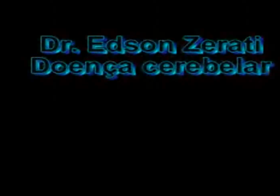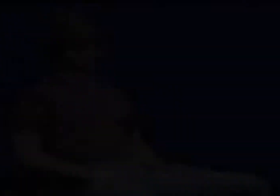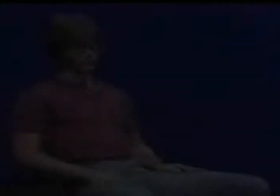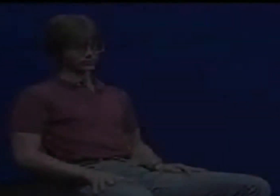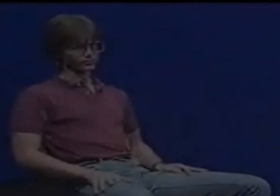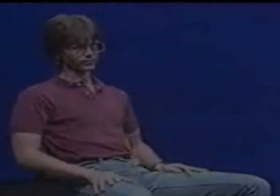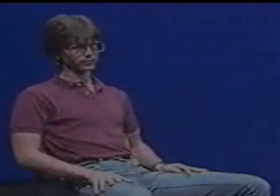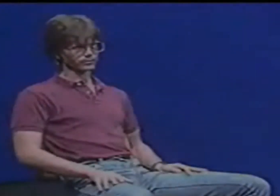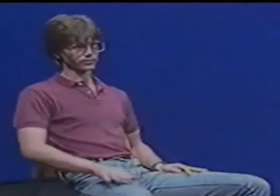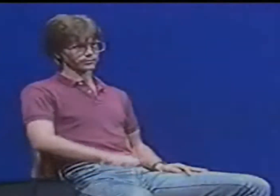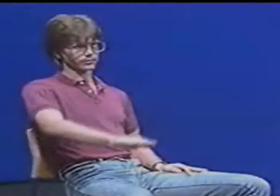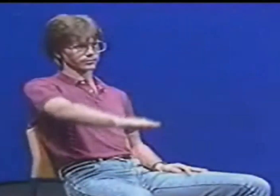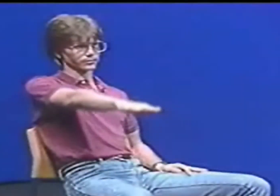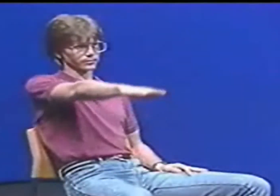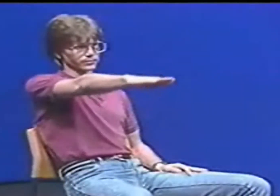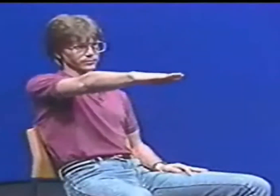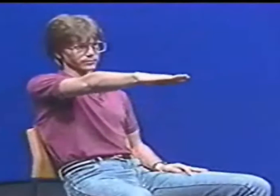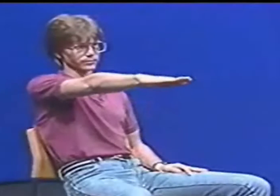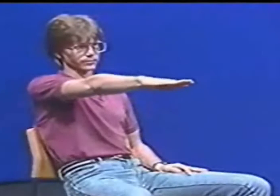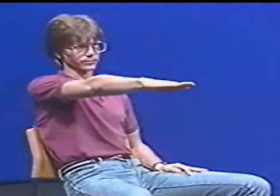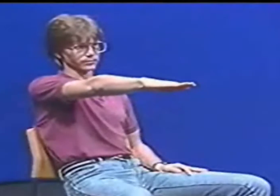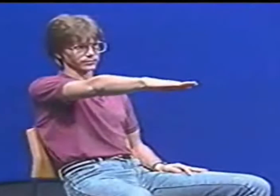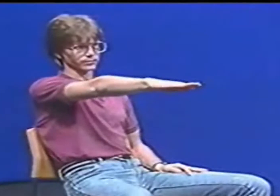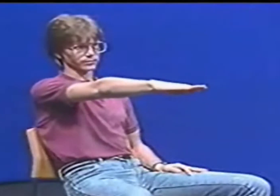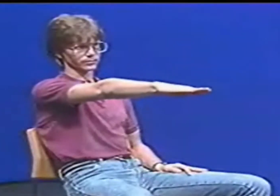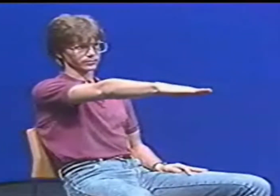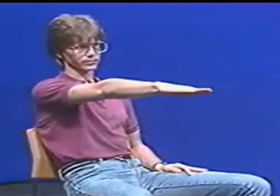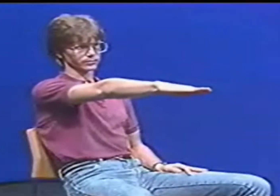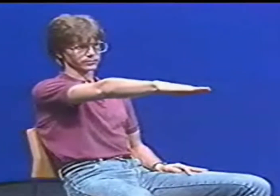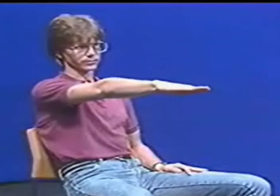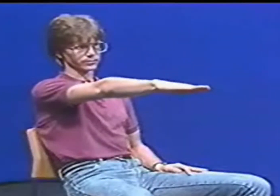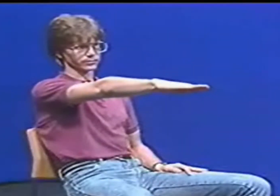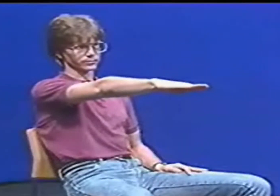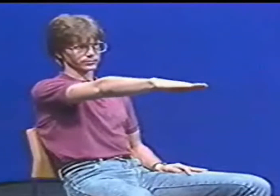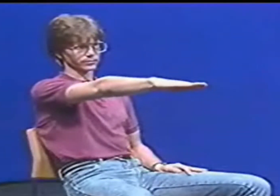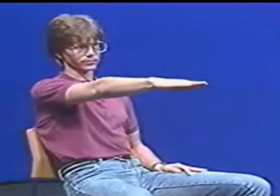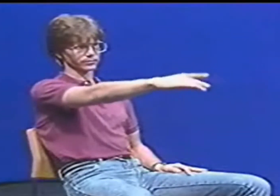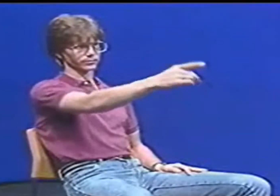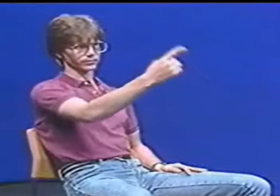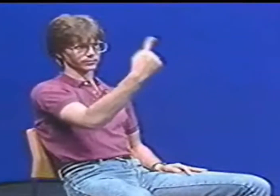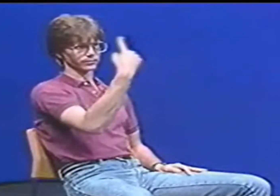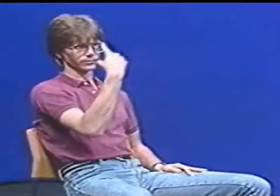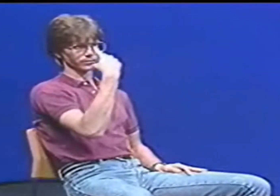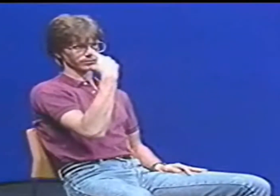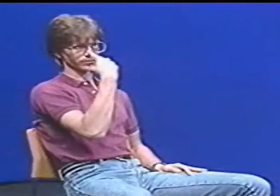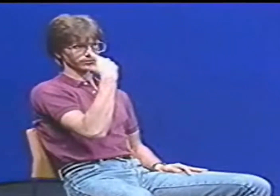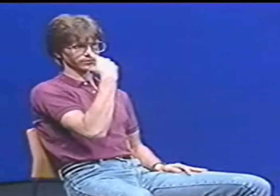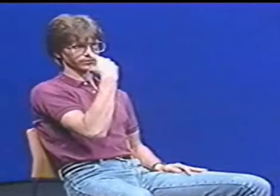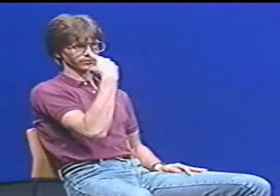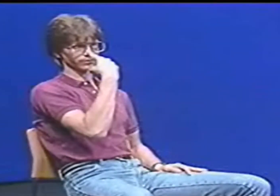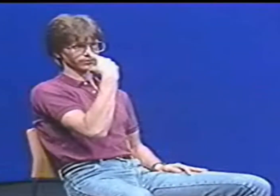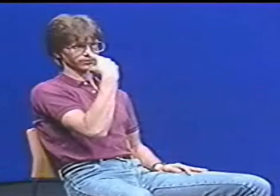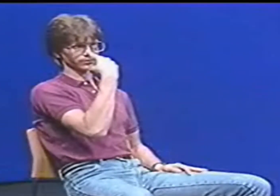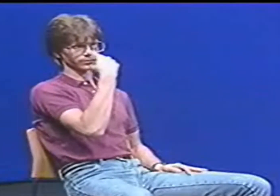Tremor disorder, in addition to rest tremor and postural tremor, is intention action tremor seen with cerebellar disease.